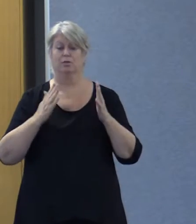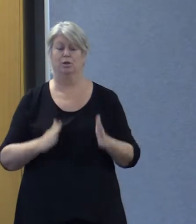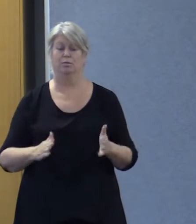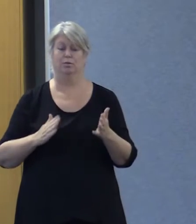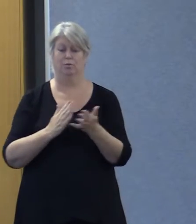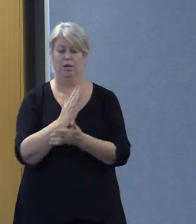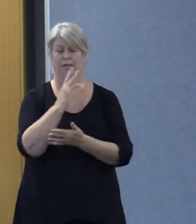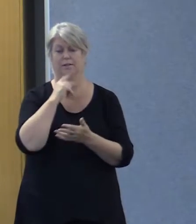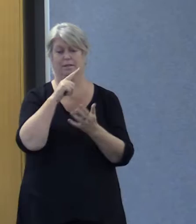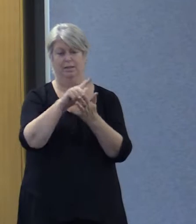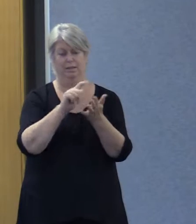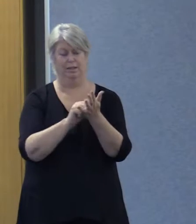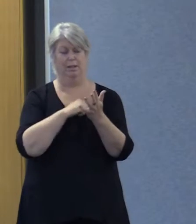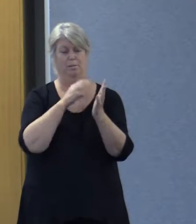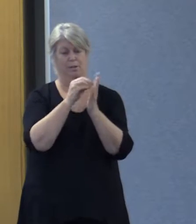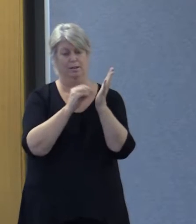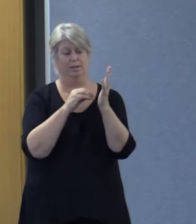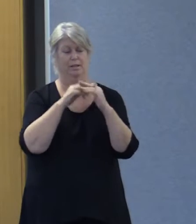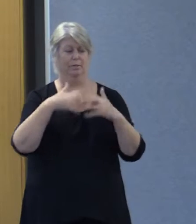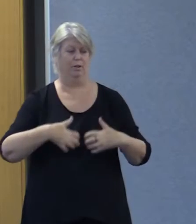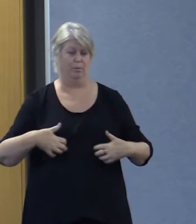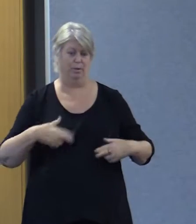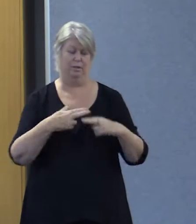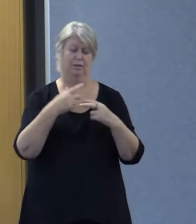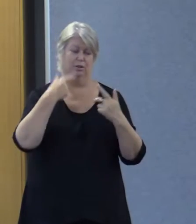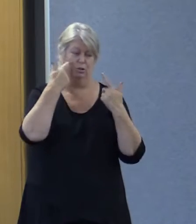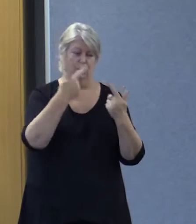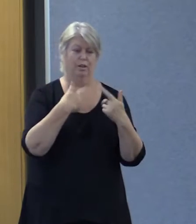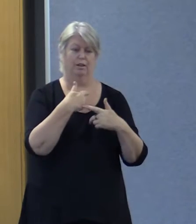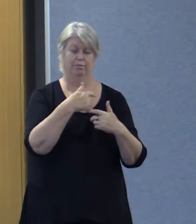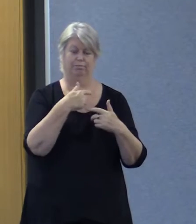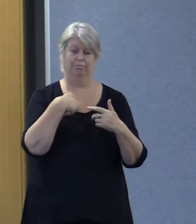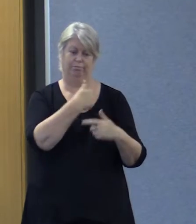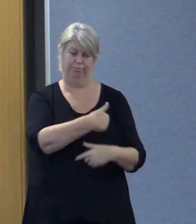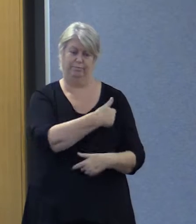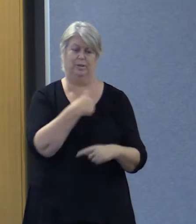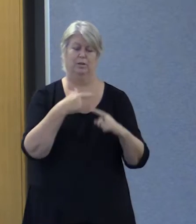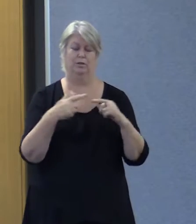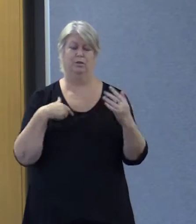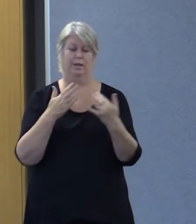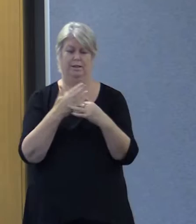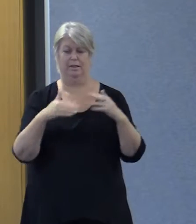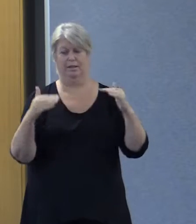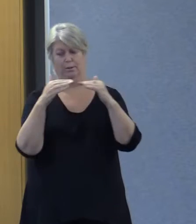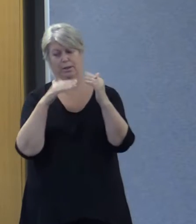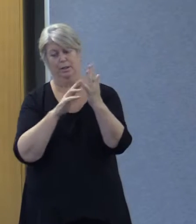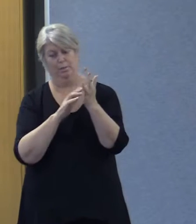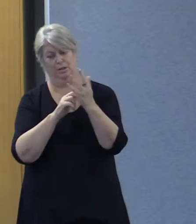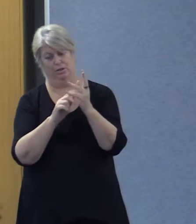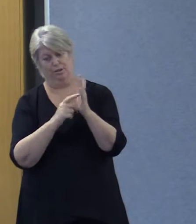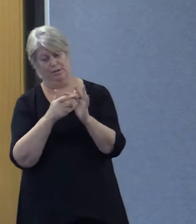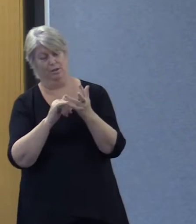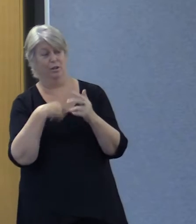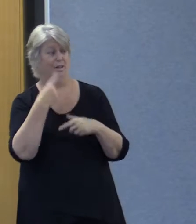legislative policy frameworks that all reflect a strong commitment to the implementation of access and equity measures, as you can hear from